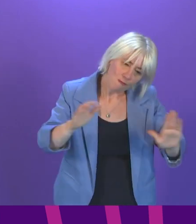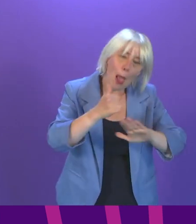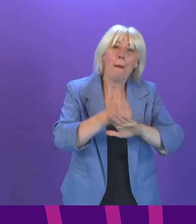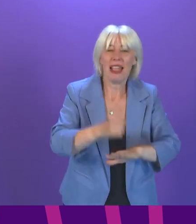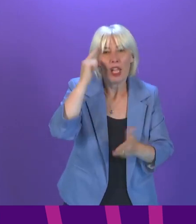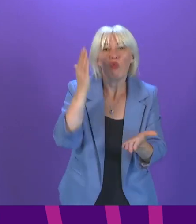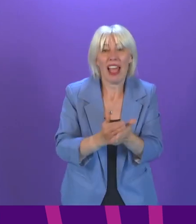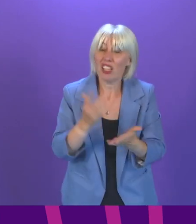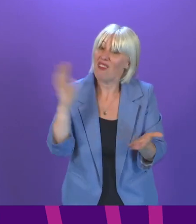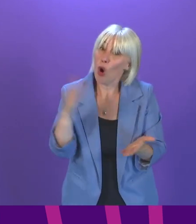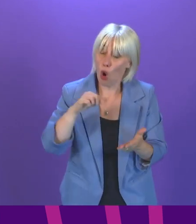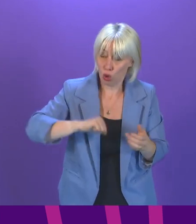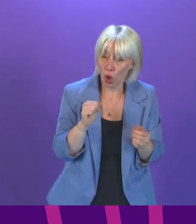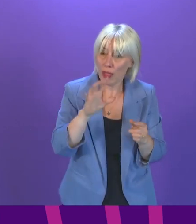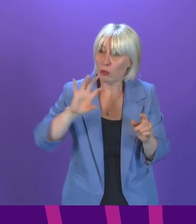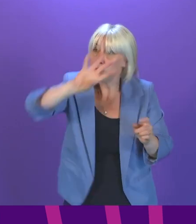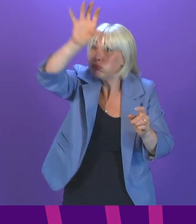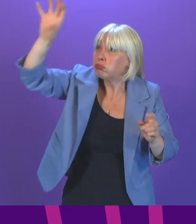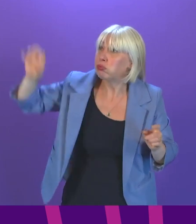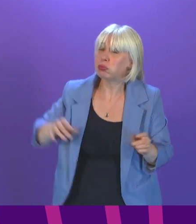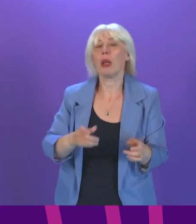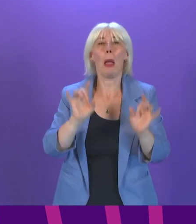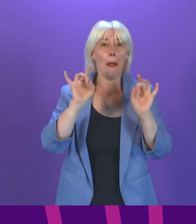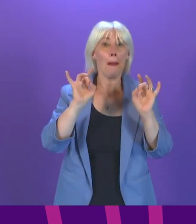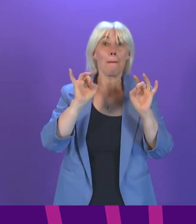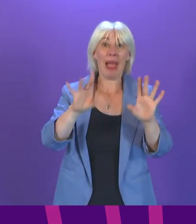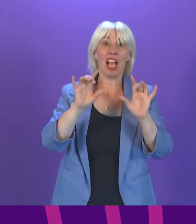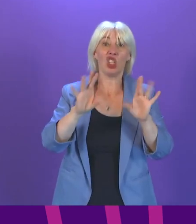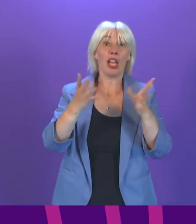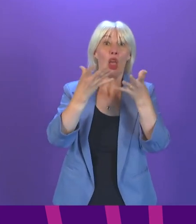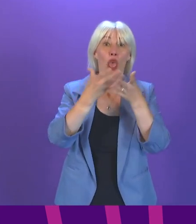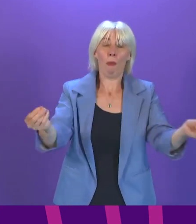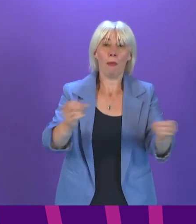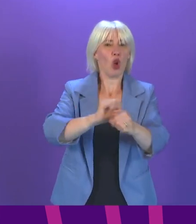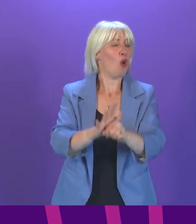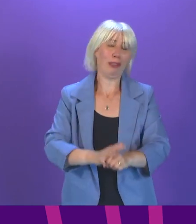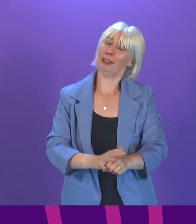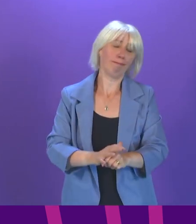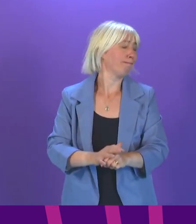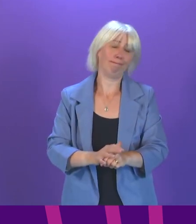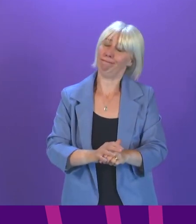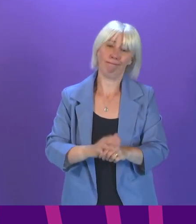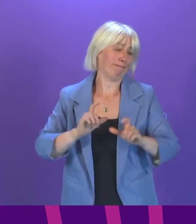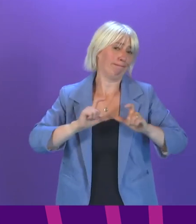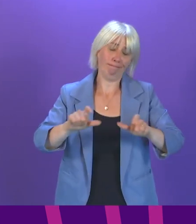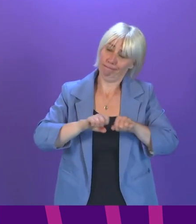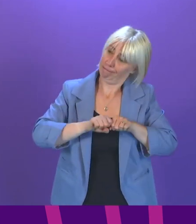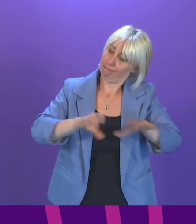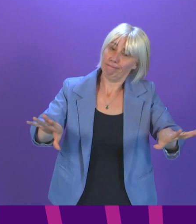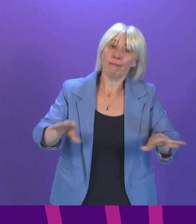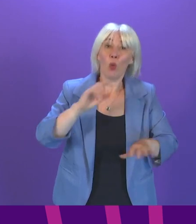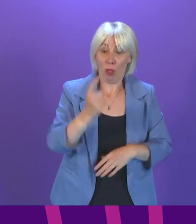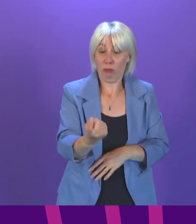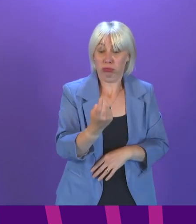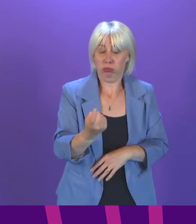here for all countries. We can't wave a magic wand and make COVID go away. It continues to circulate. We're about to enter a winter period where